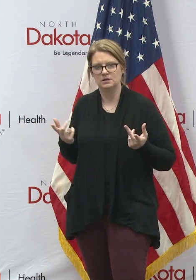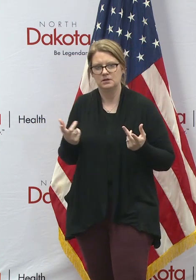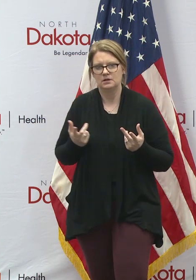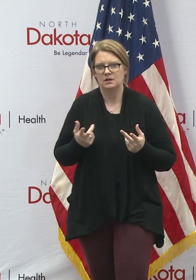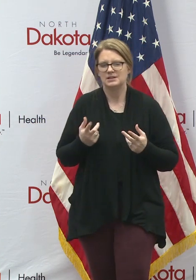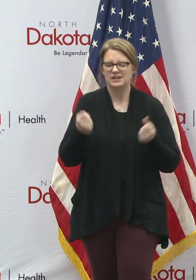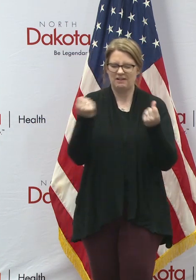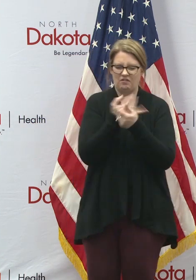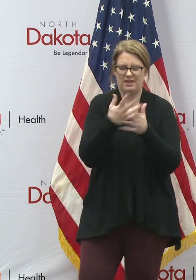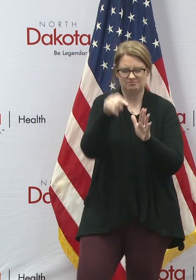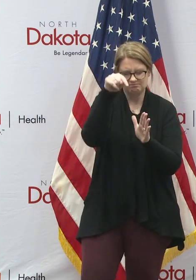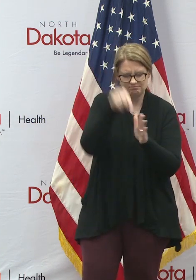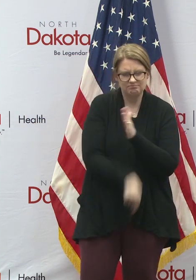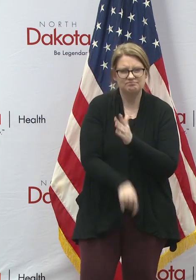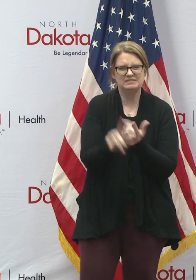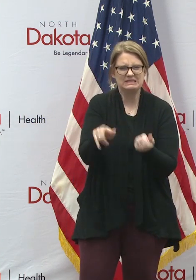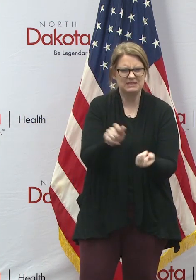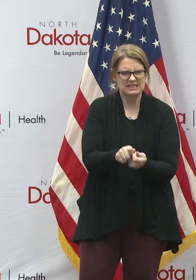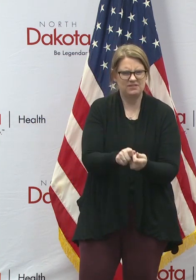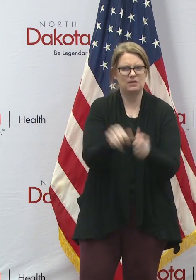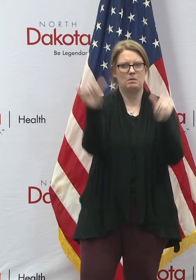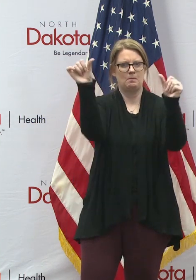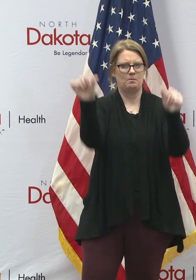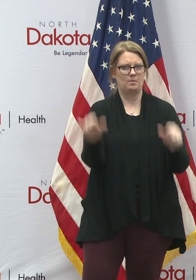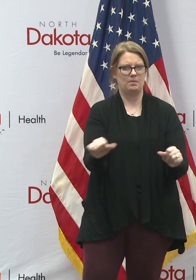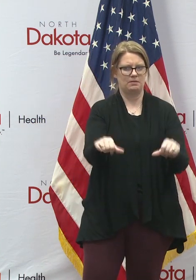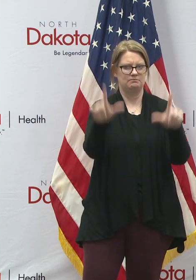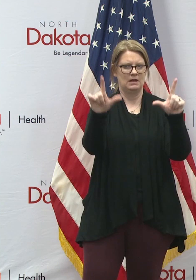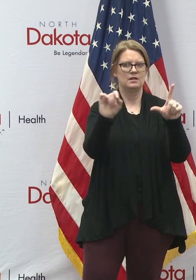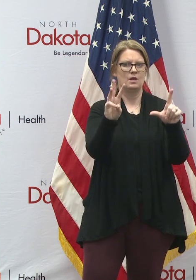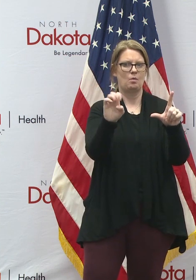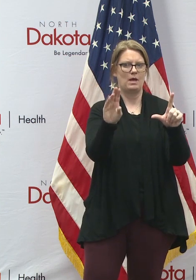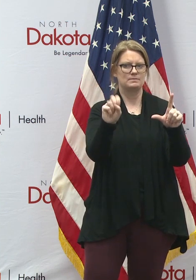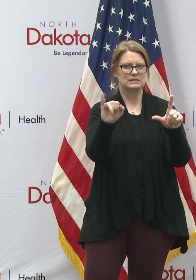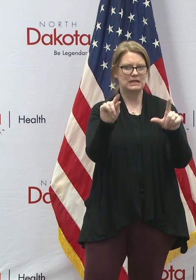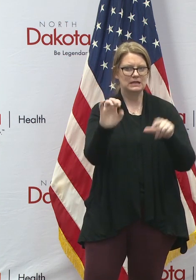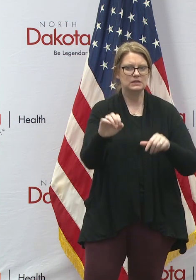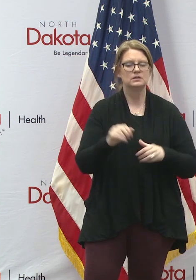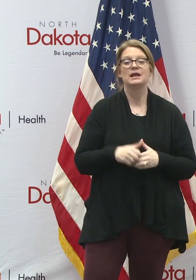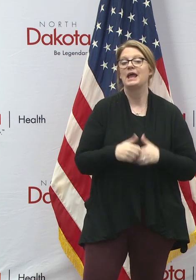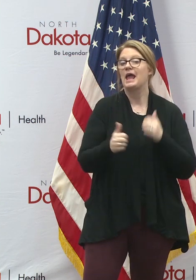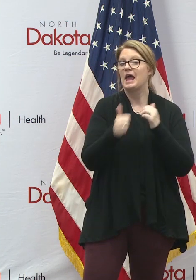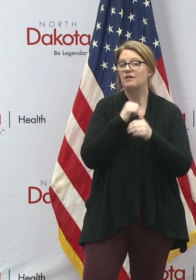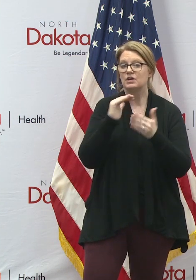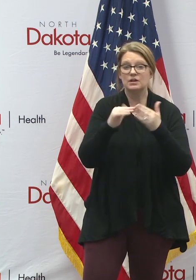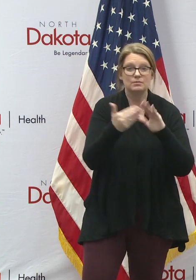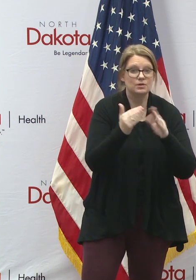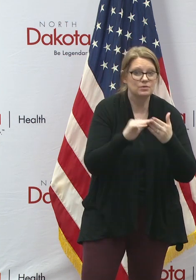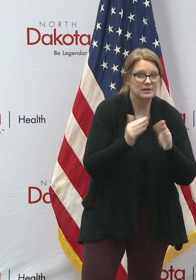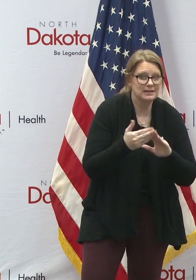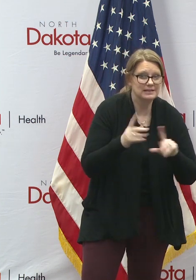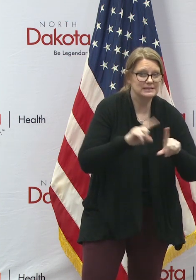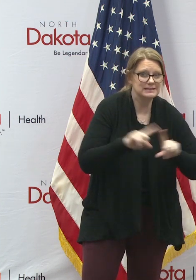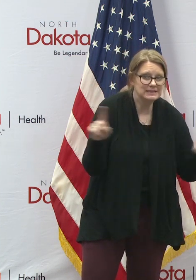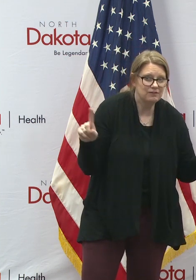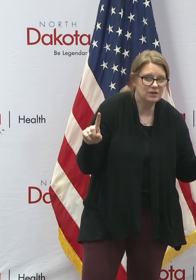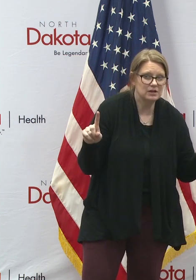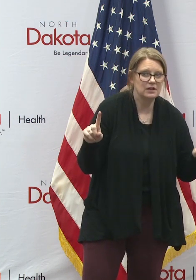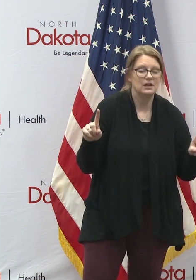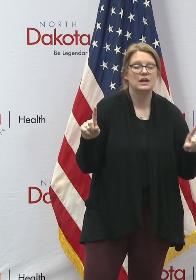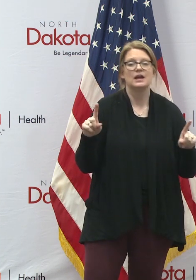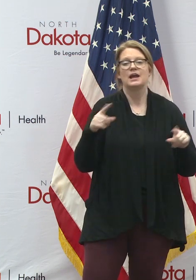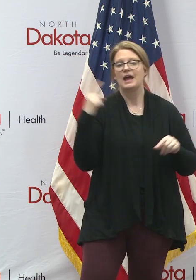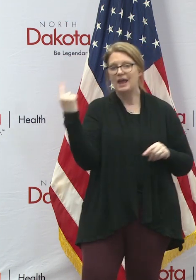the plan on the DHS website. We recognize every community is different and every provider's capacity will be different.